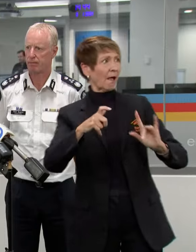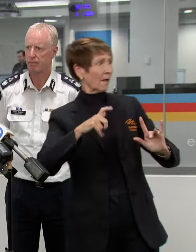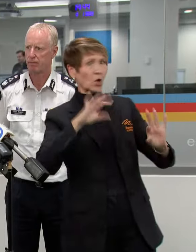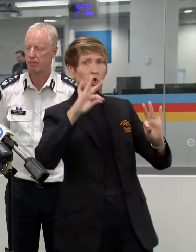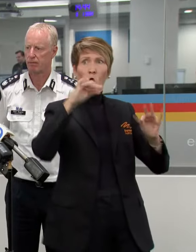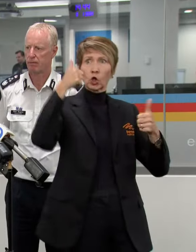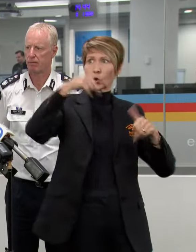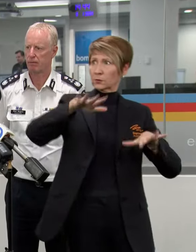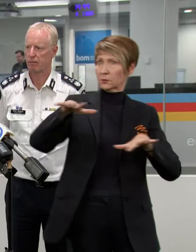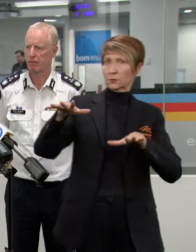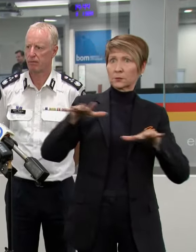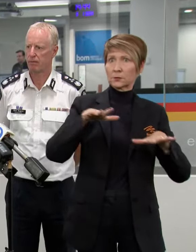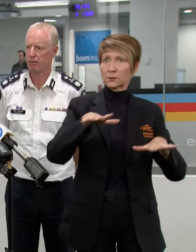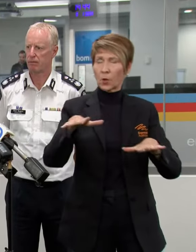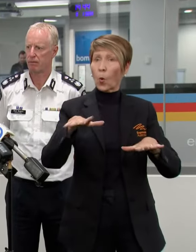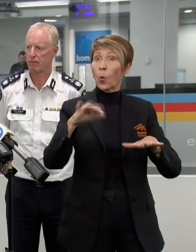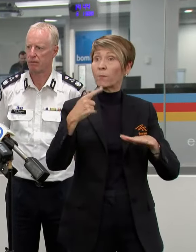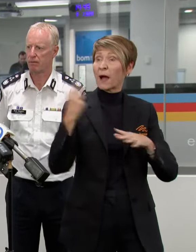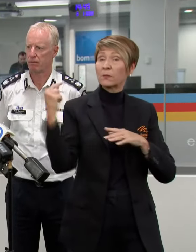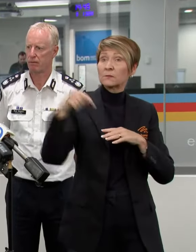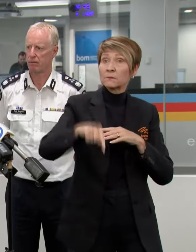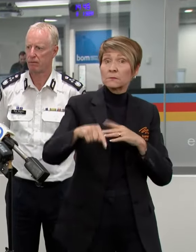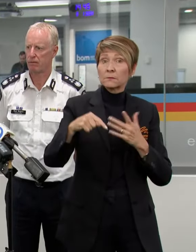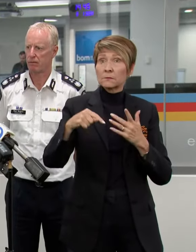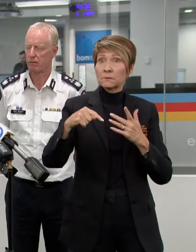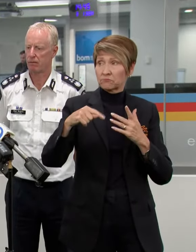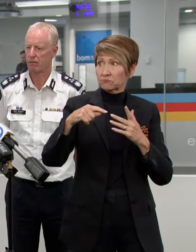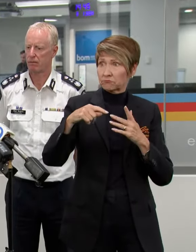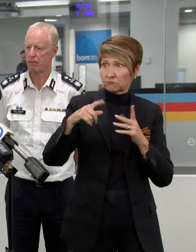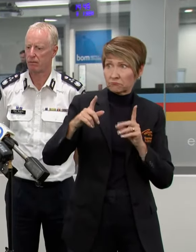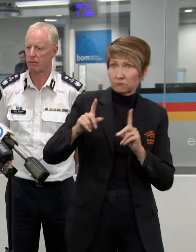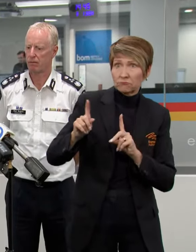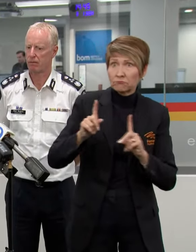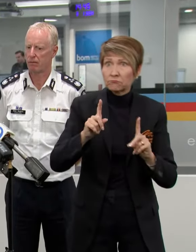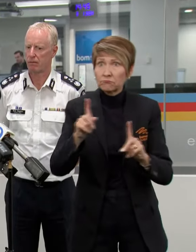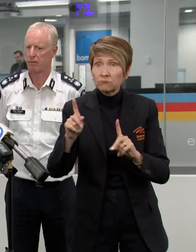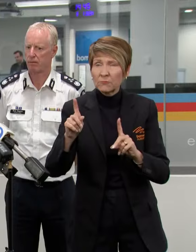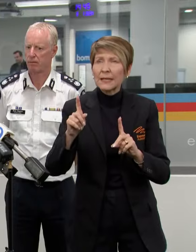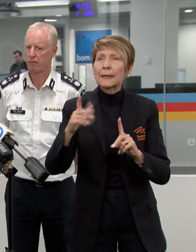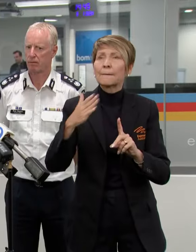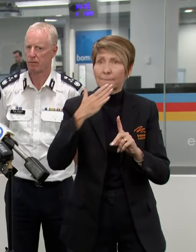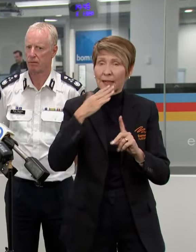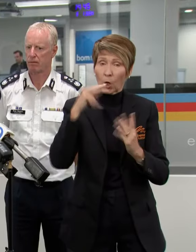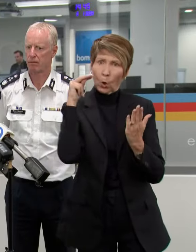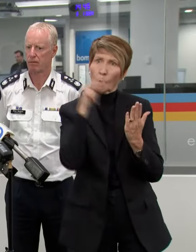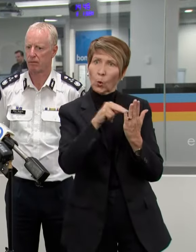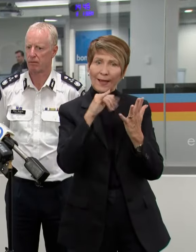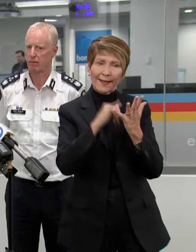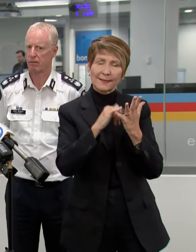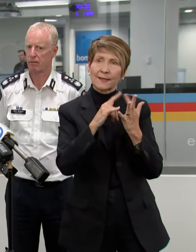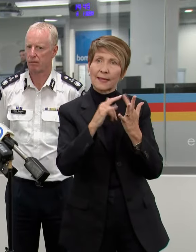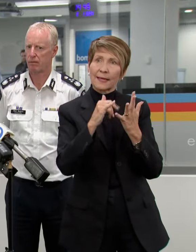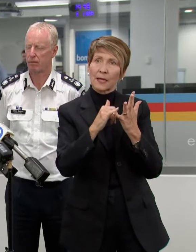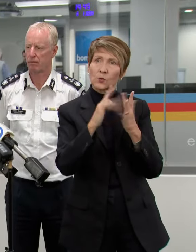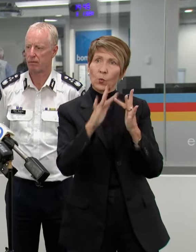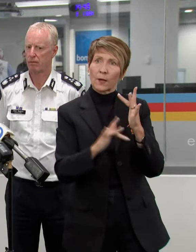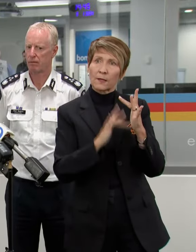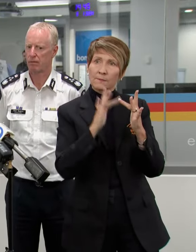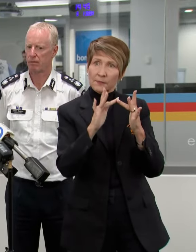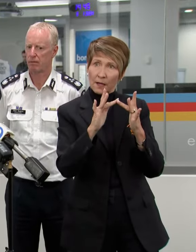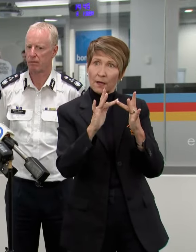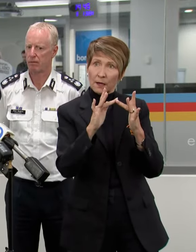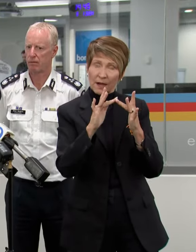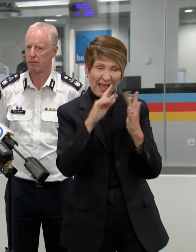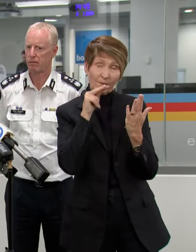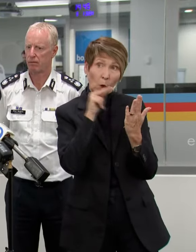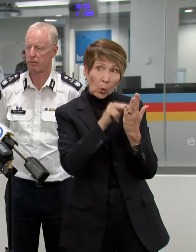stayed there many times before, now is the time to know your flood risk. Go to the SES website at ses.vic.gov.au